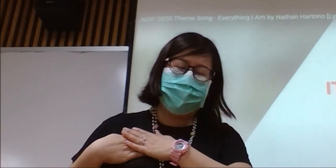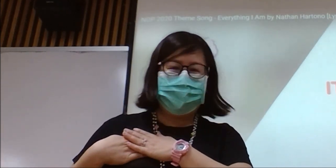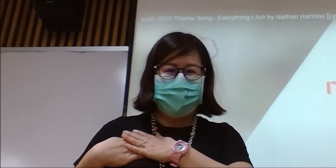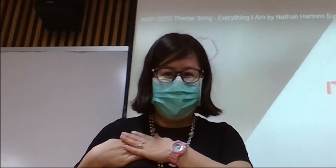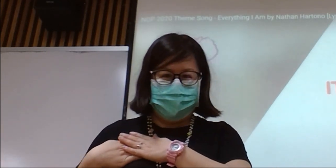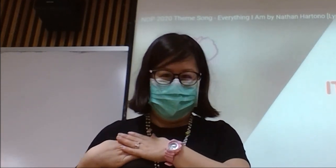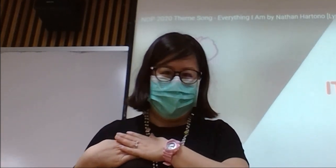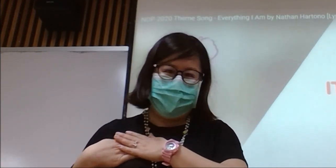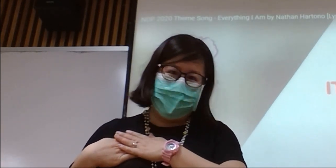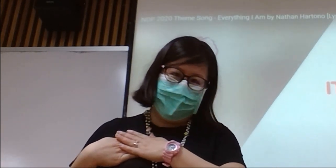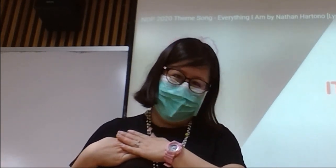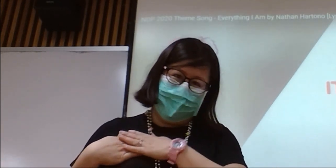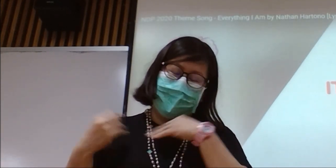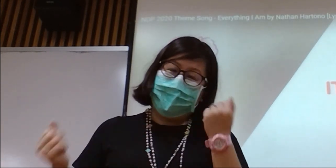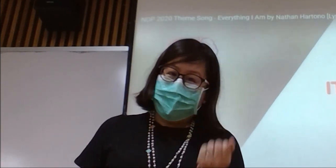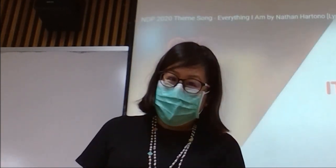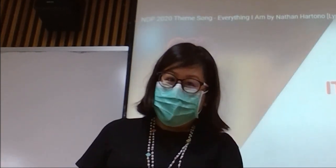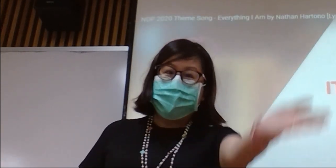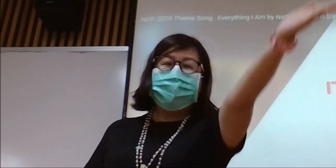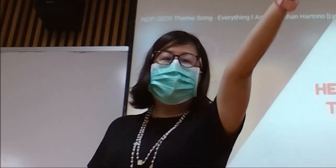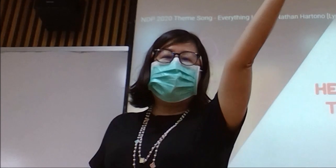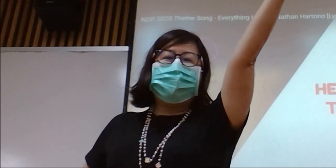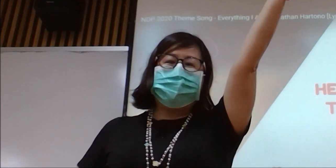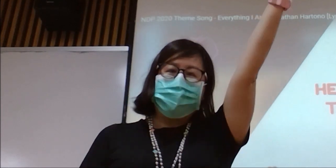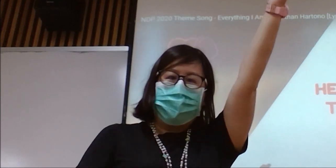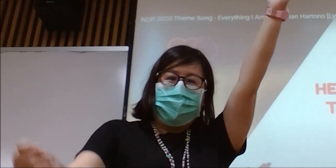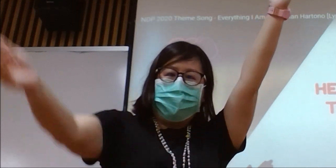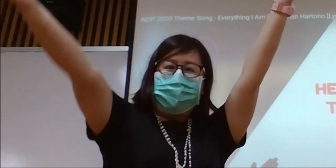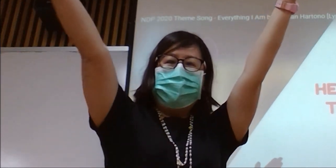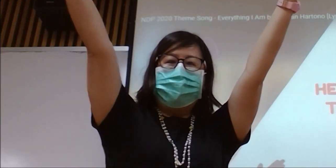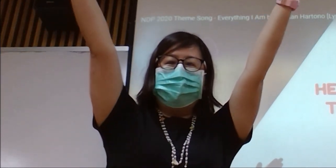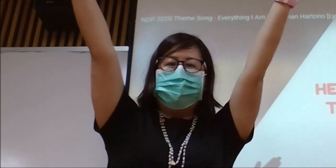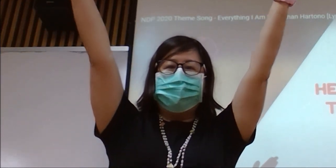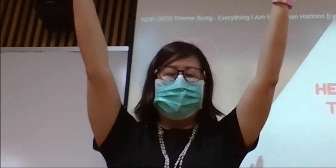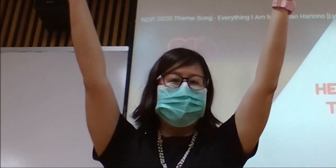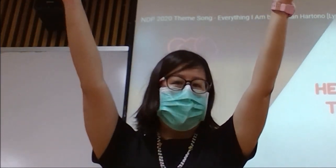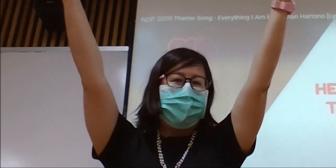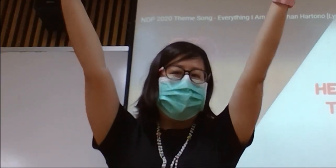you and me me It's more